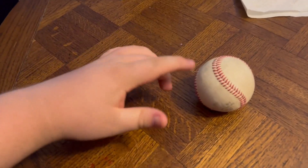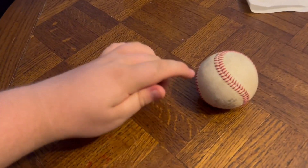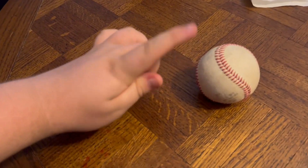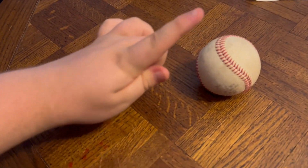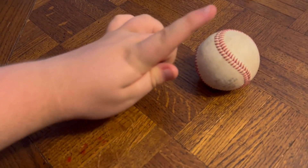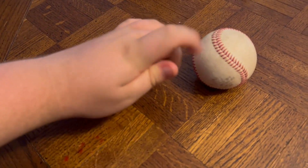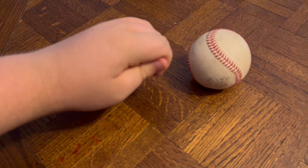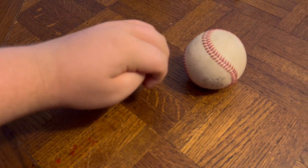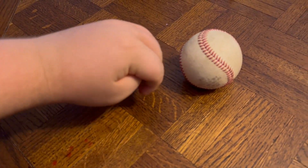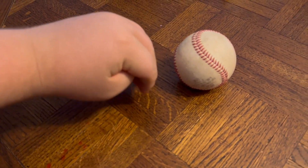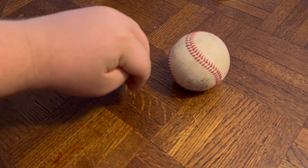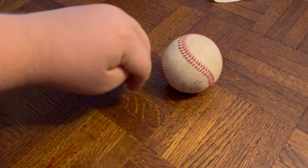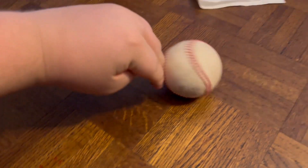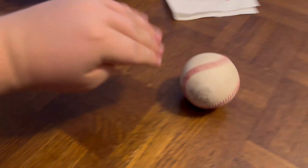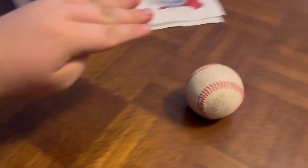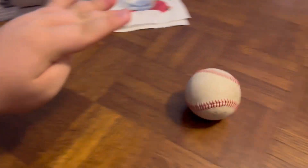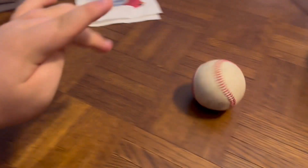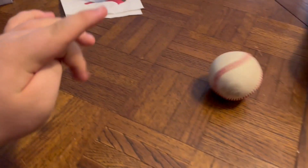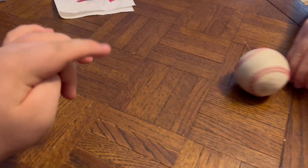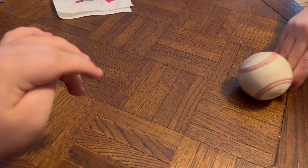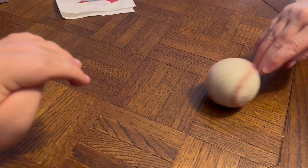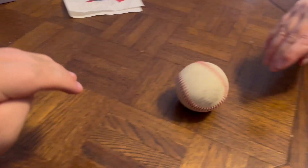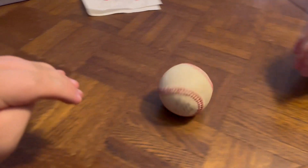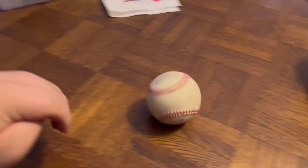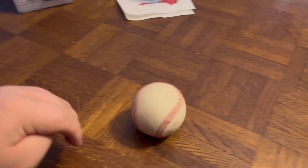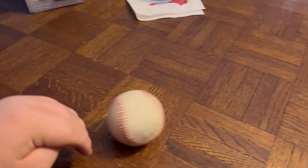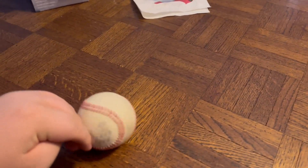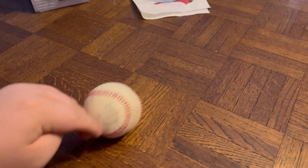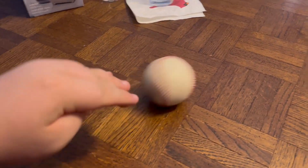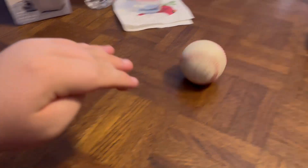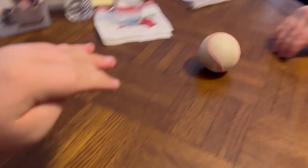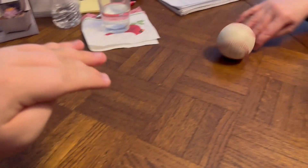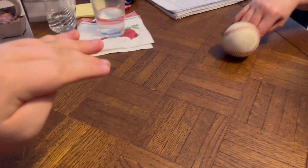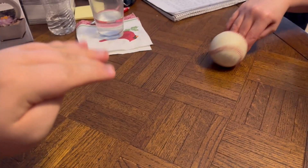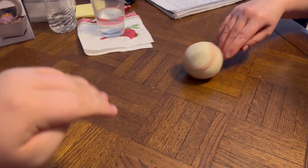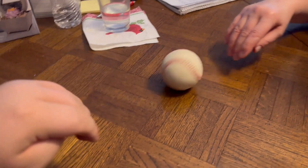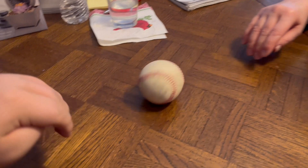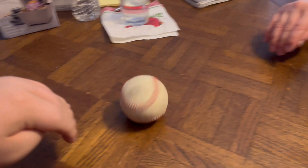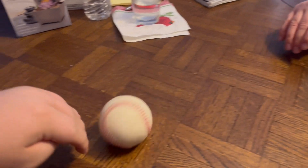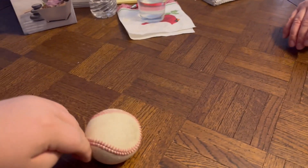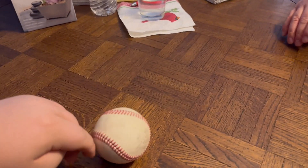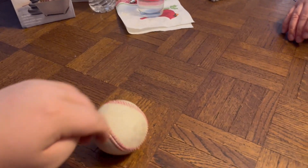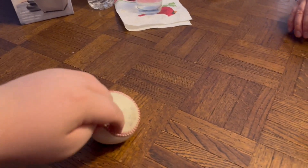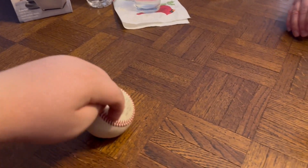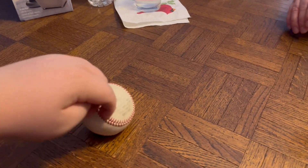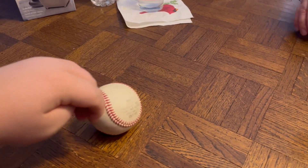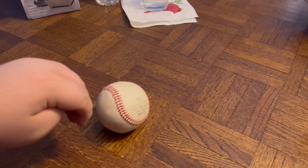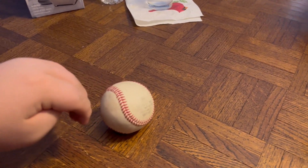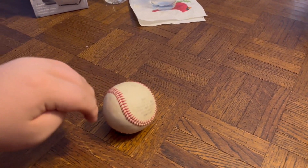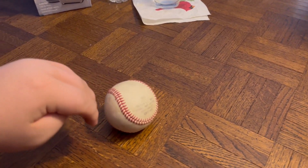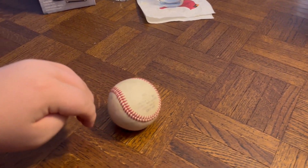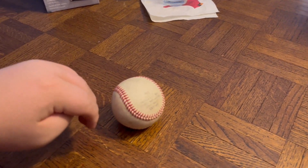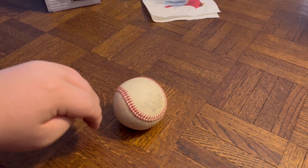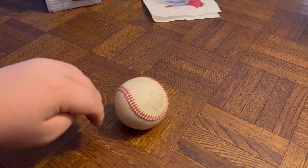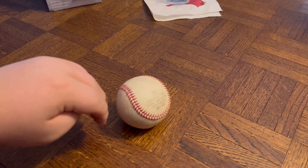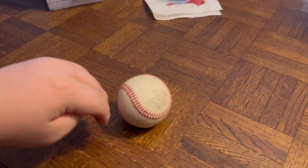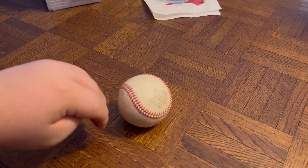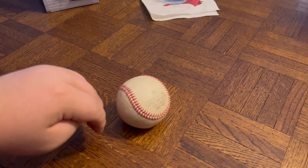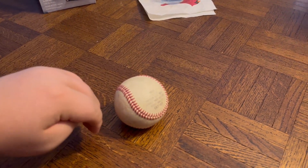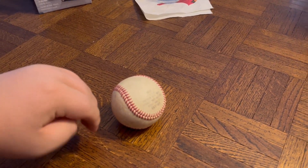let me try Stella okay